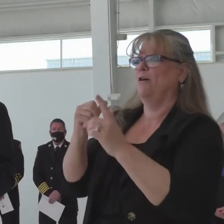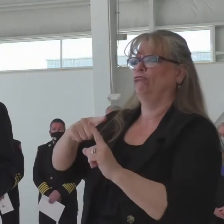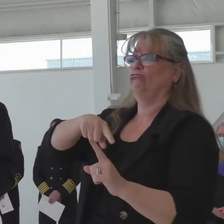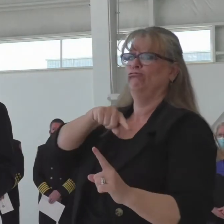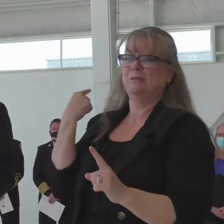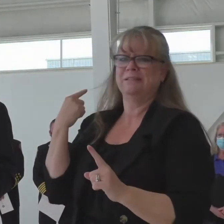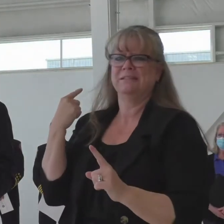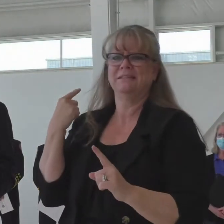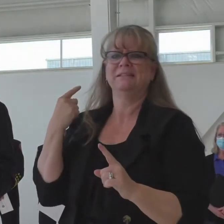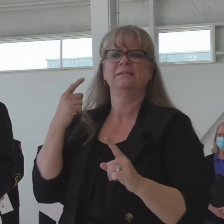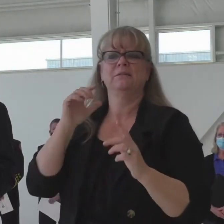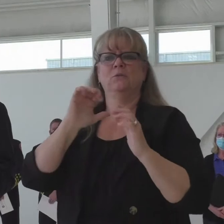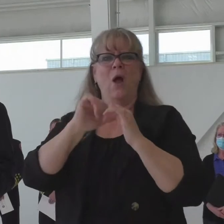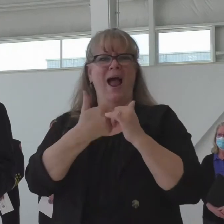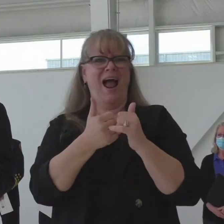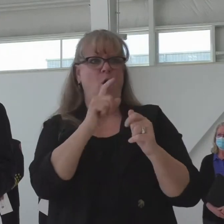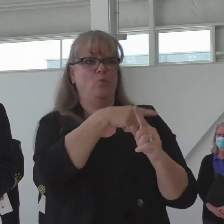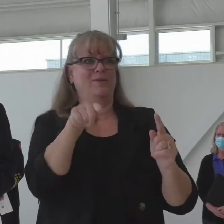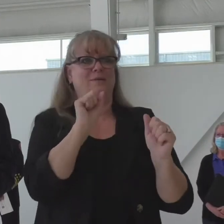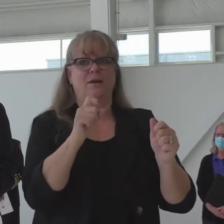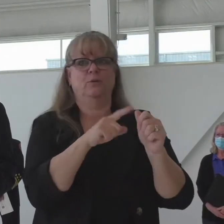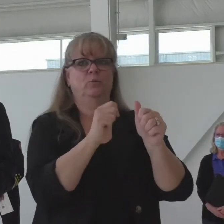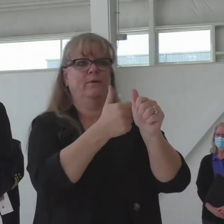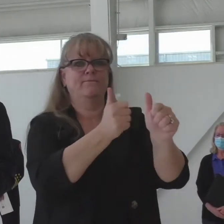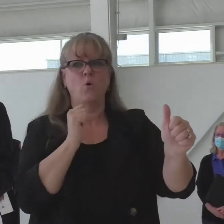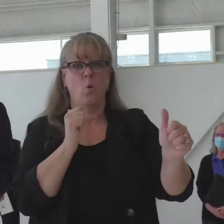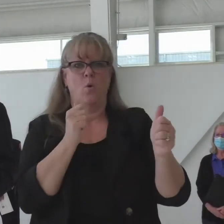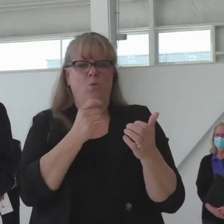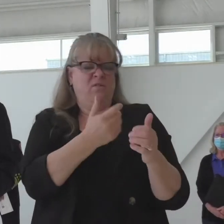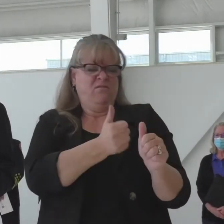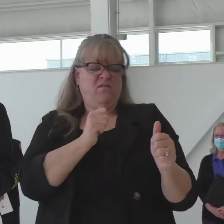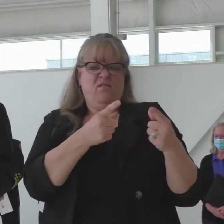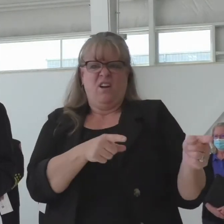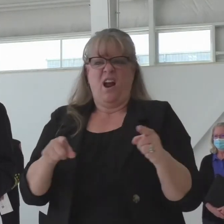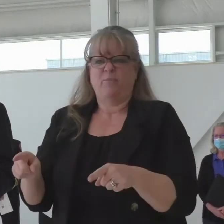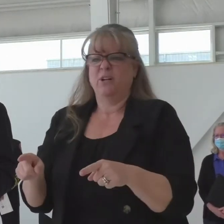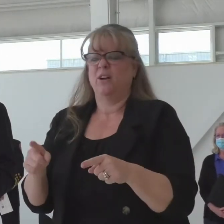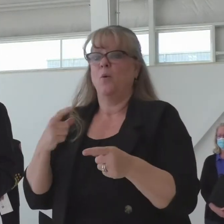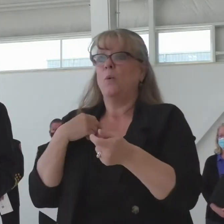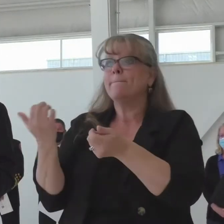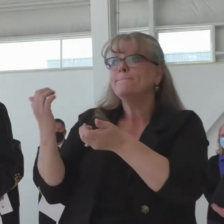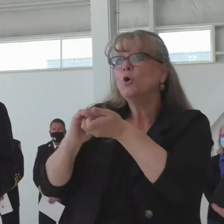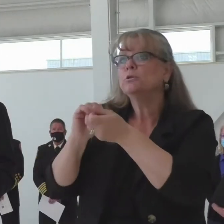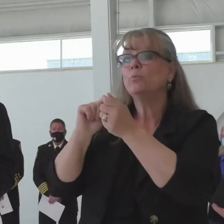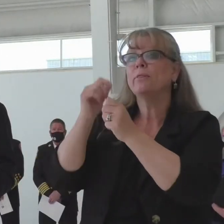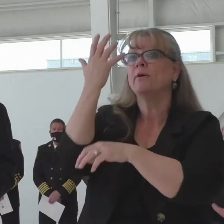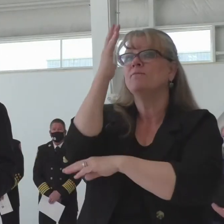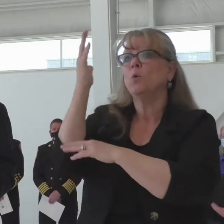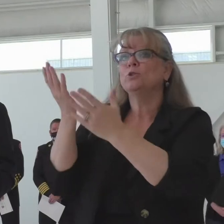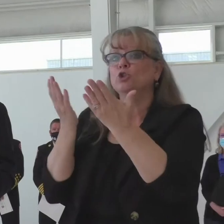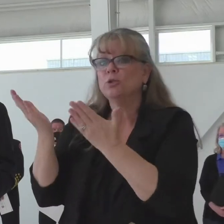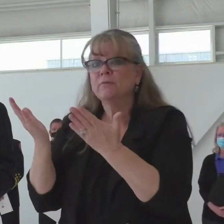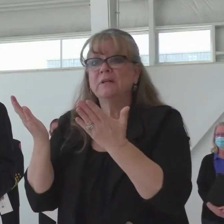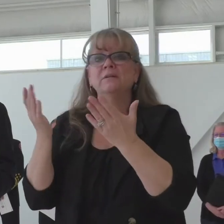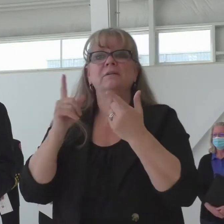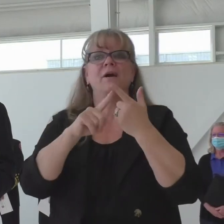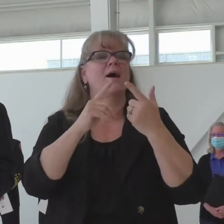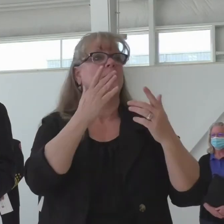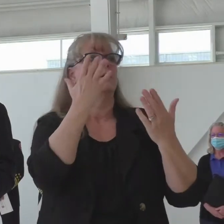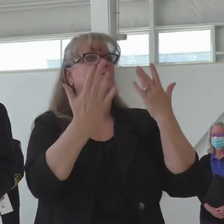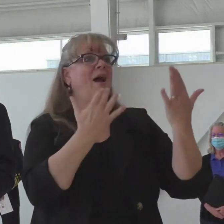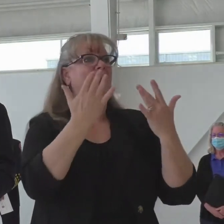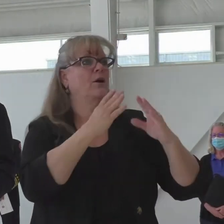It's a focus of the partnership between the Colorado State Forest Service, the Colorado Division of Fire Prevention and Control, U.S. Forest Service, Rocky Mountain